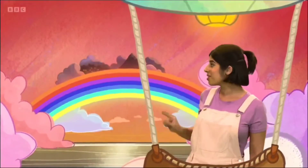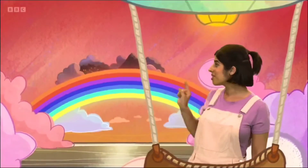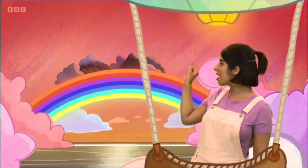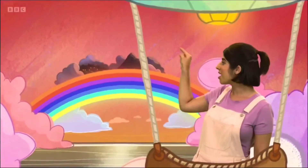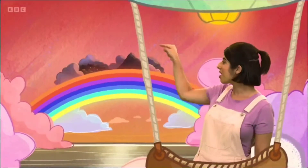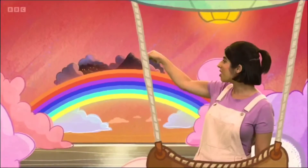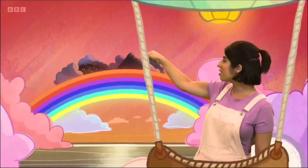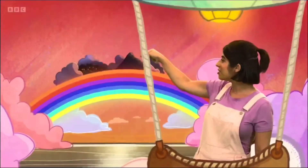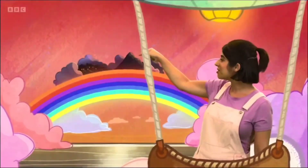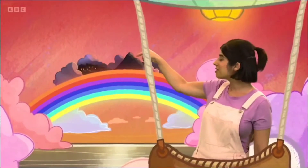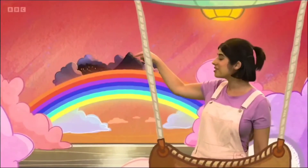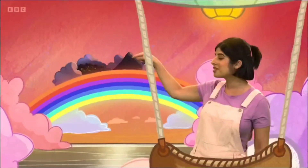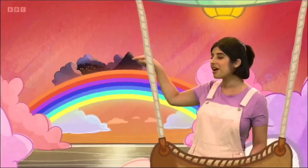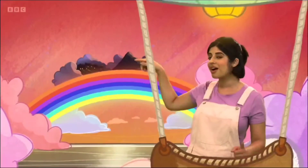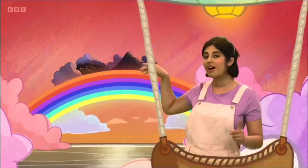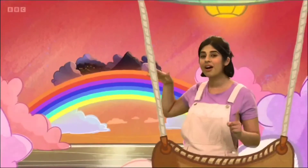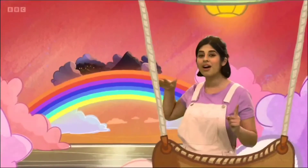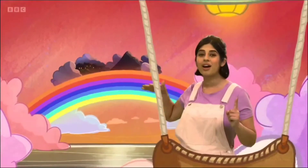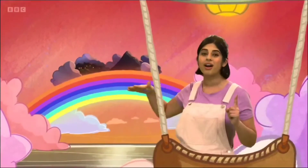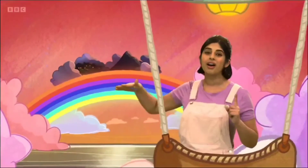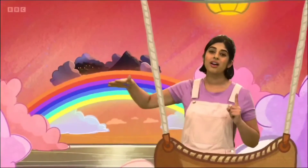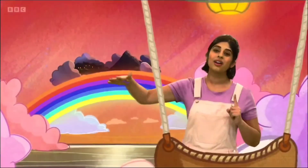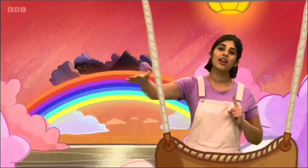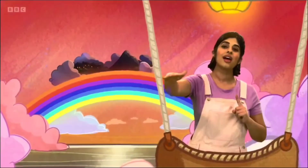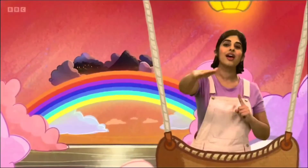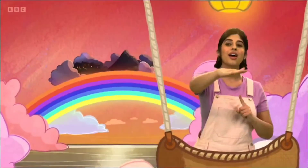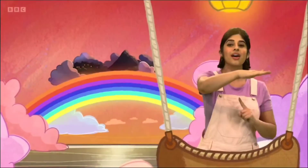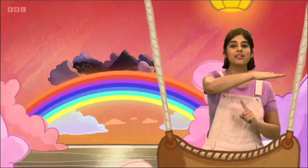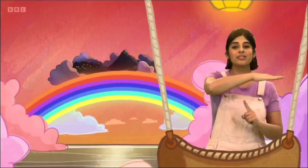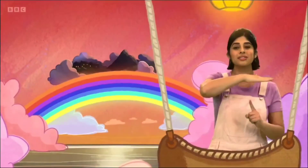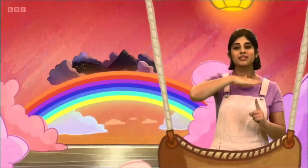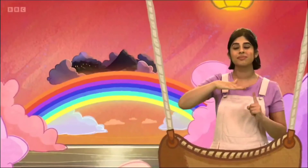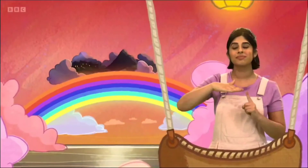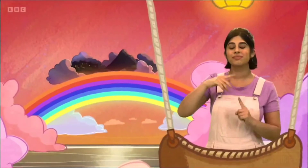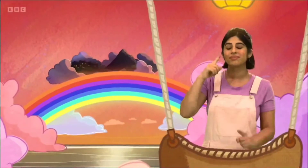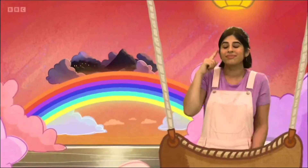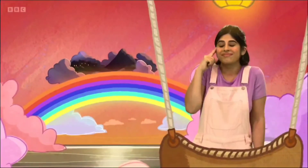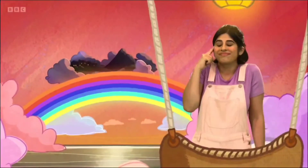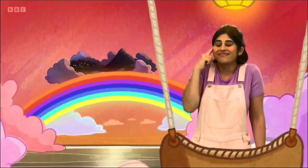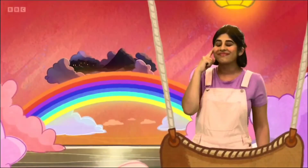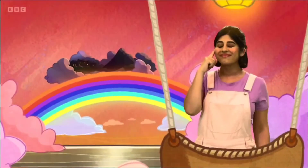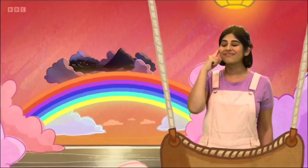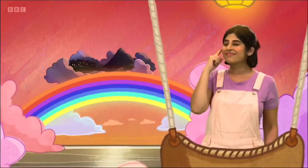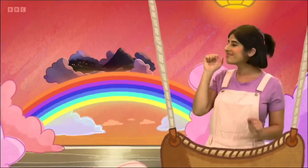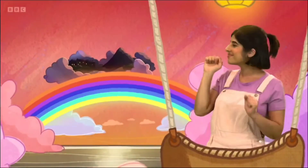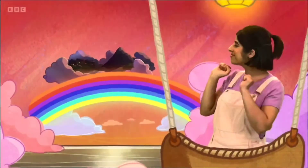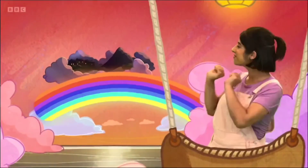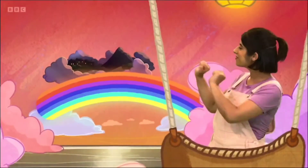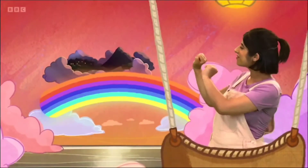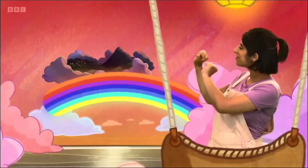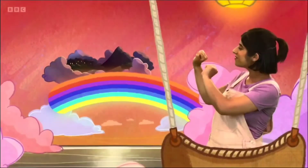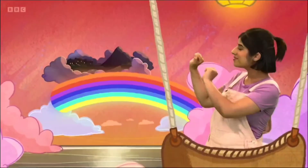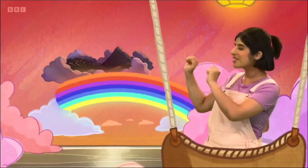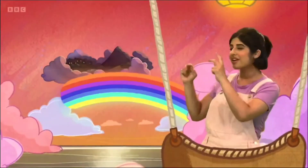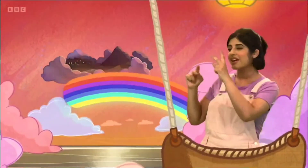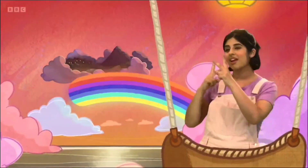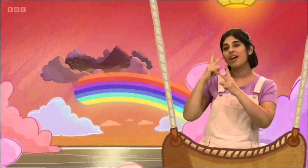There's a land that I heard of once in a